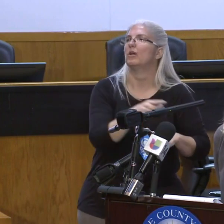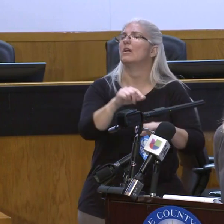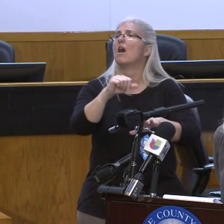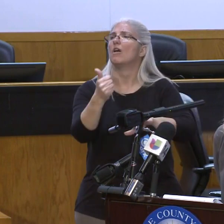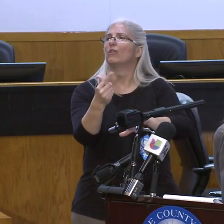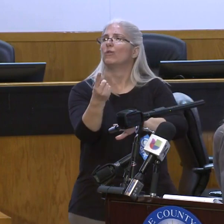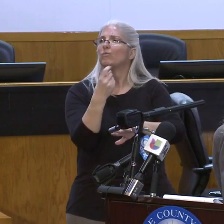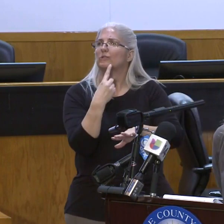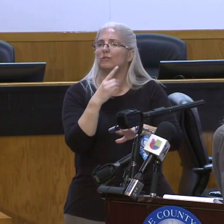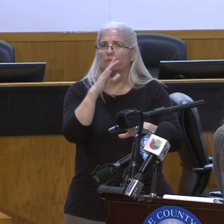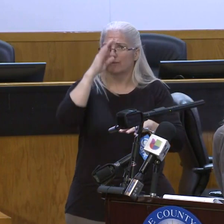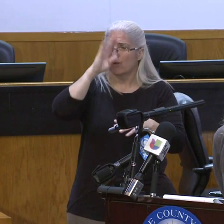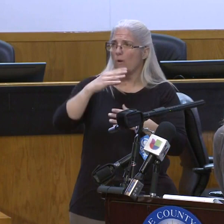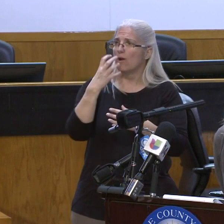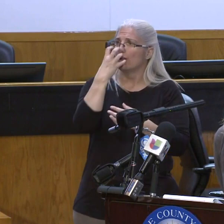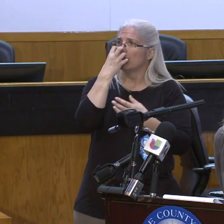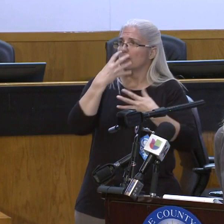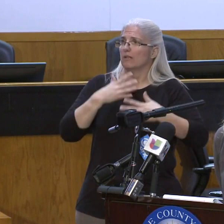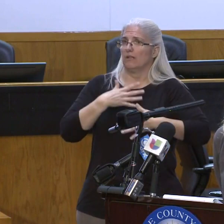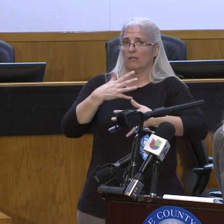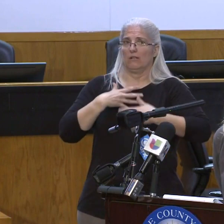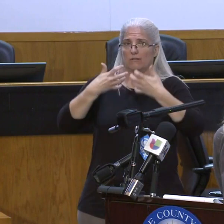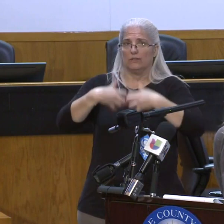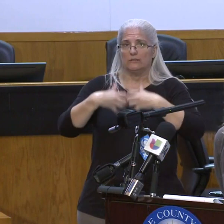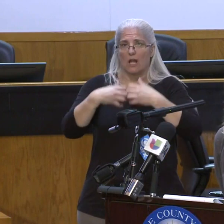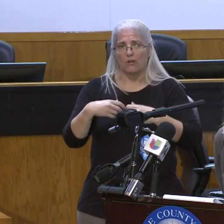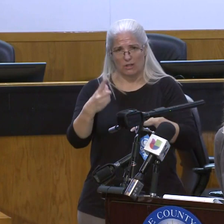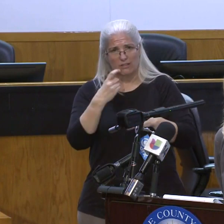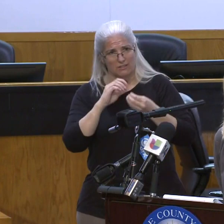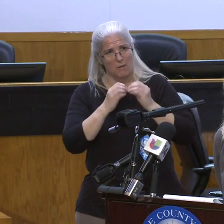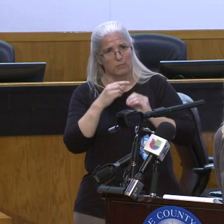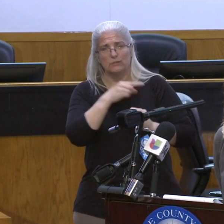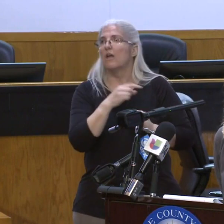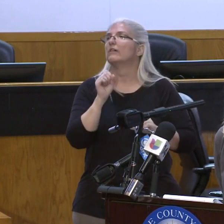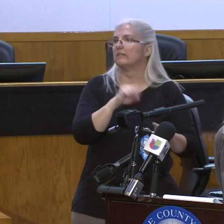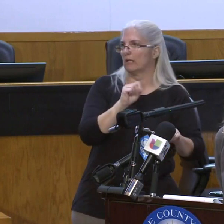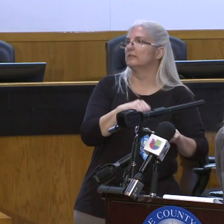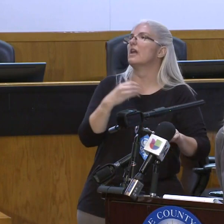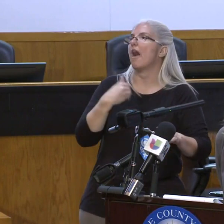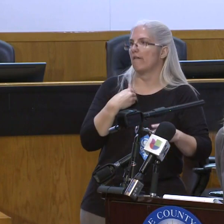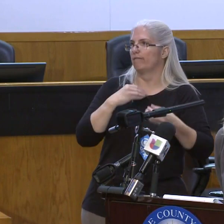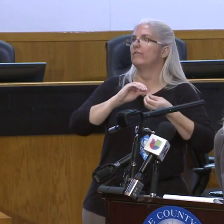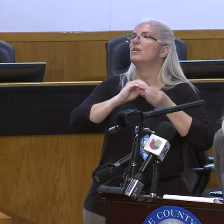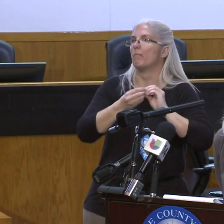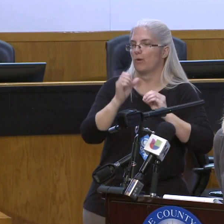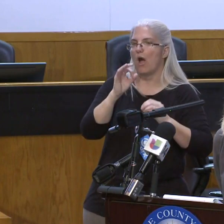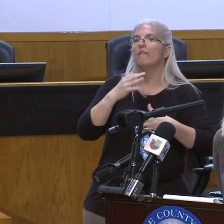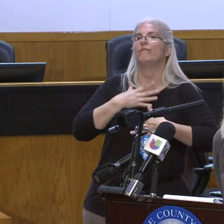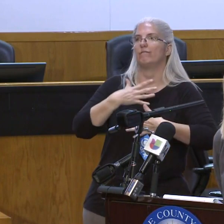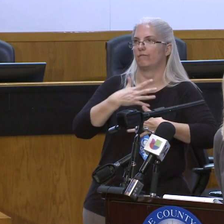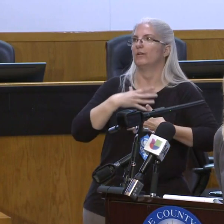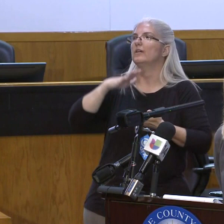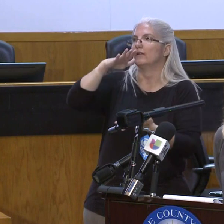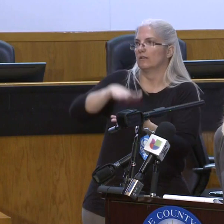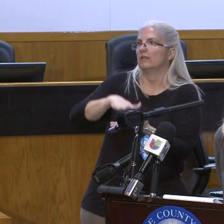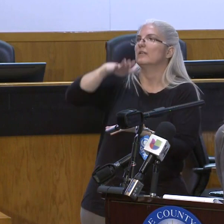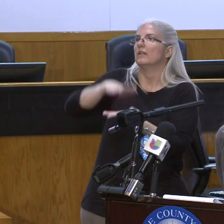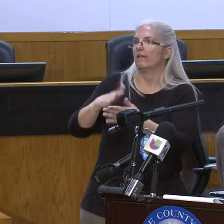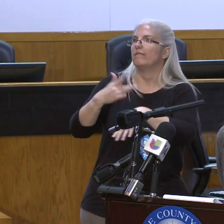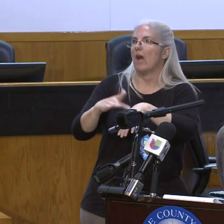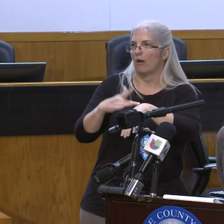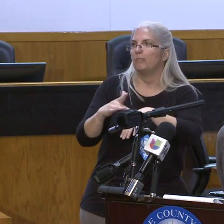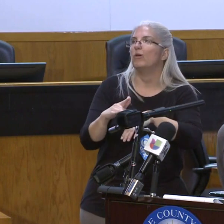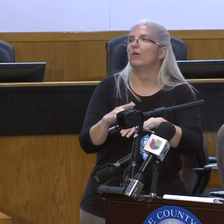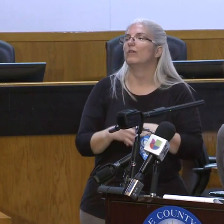taken up. Yes, the dashboard also includes data on the number of ventilators in use, as well as ventilators remaining available. Those